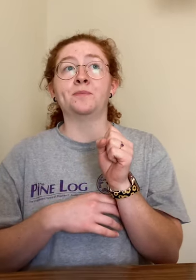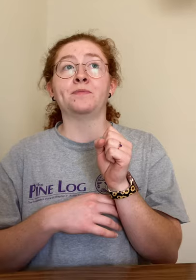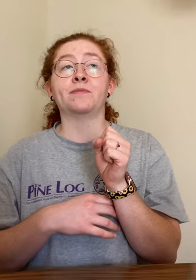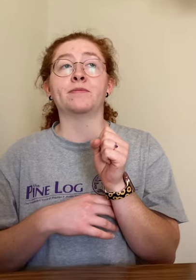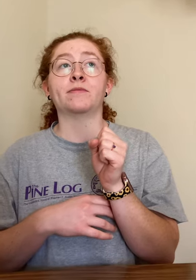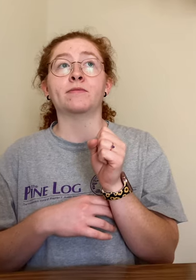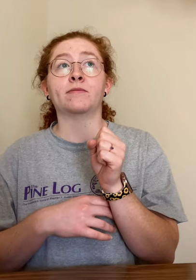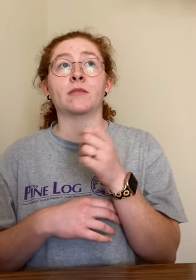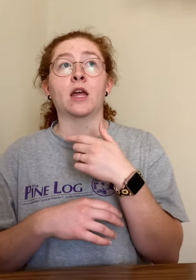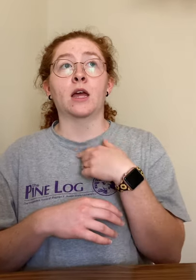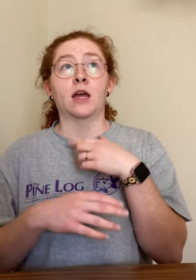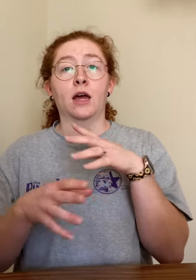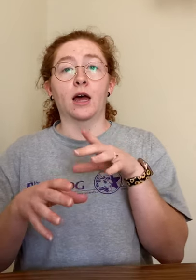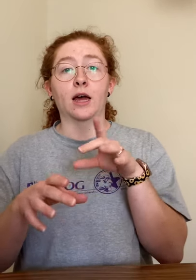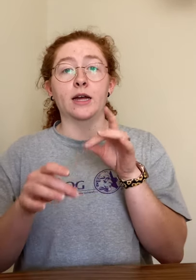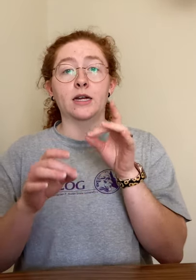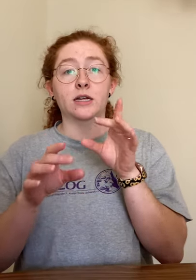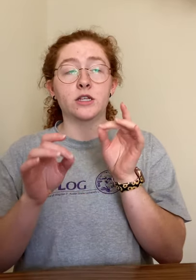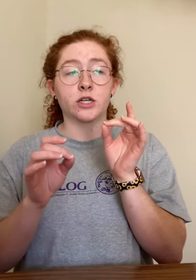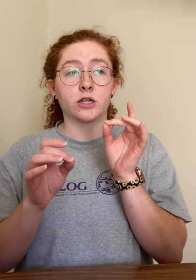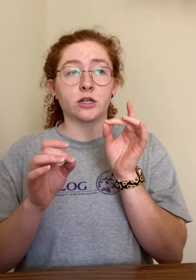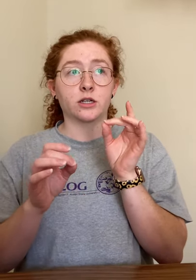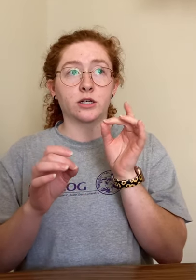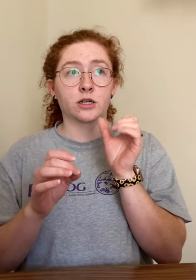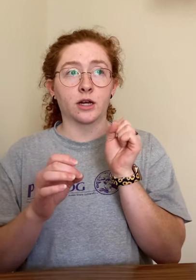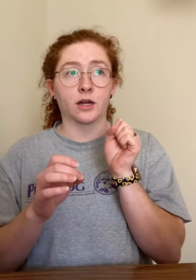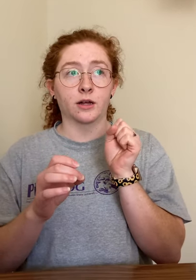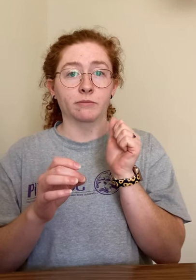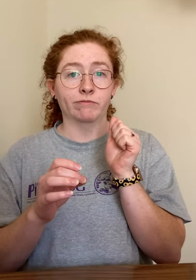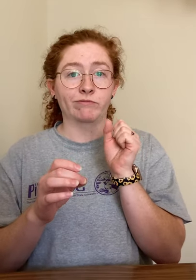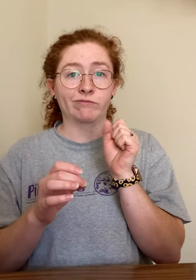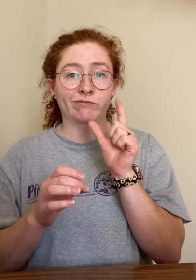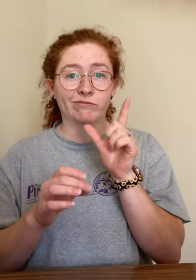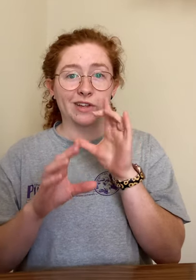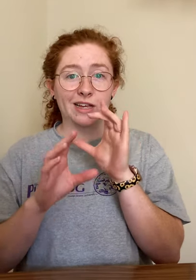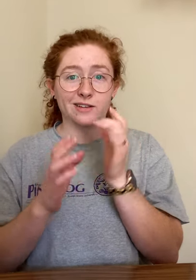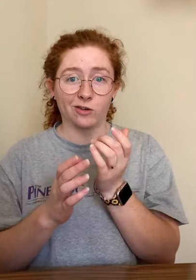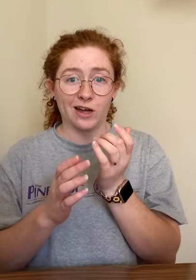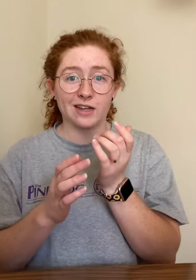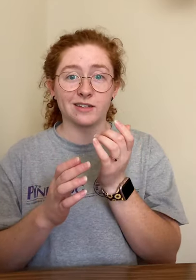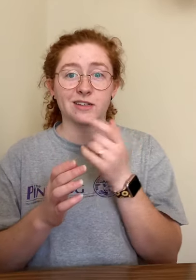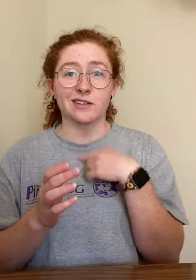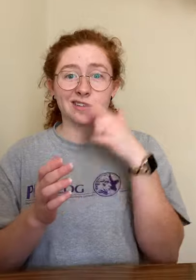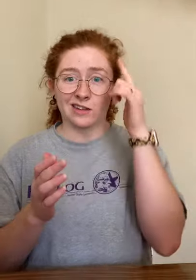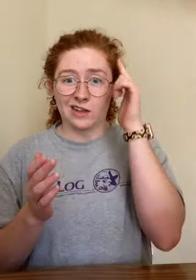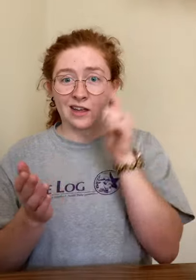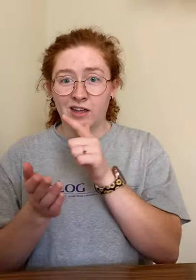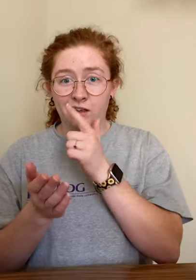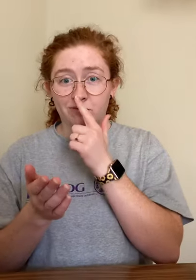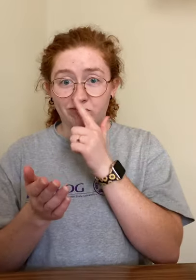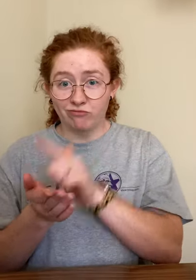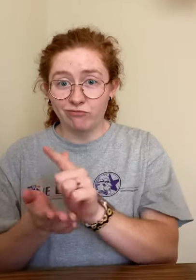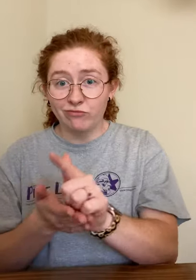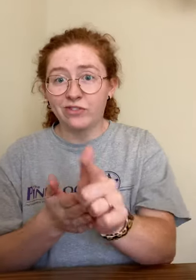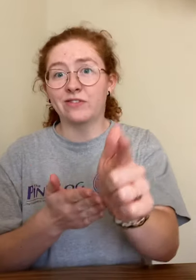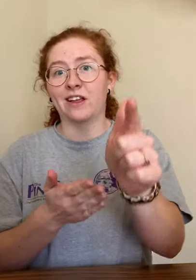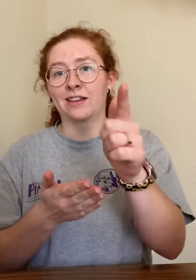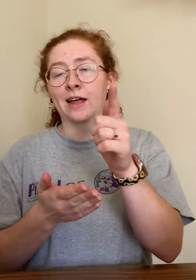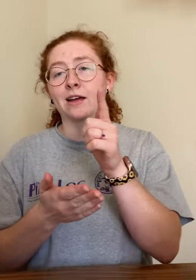I took, um, ASL classes, fell in love,